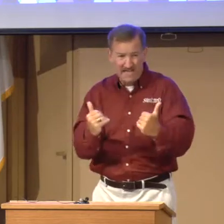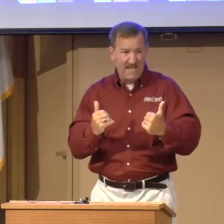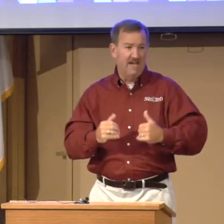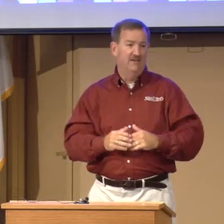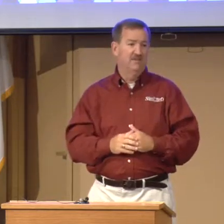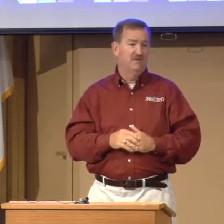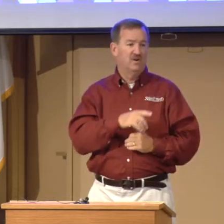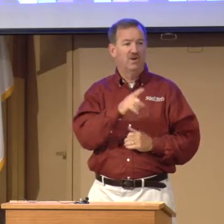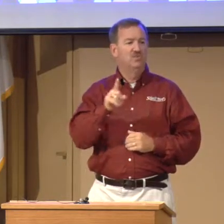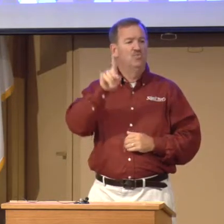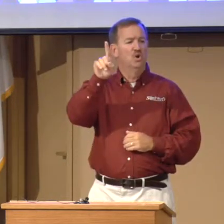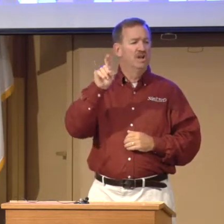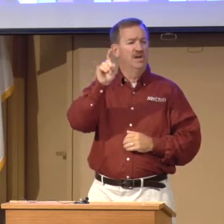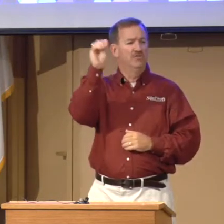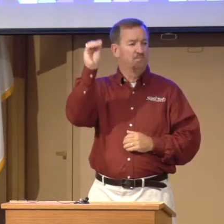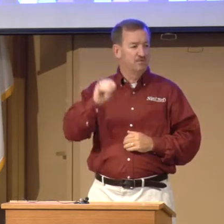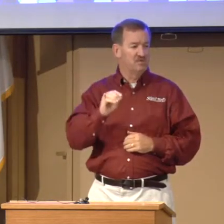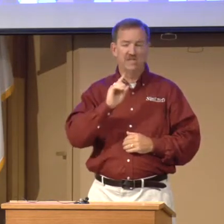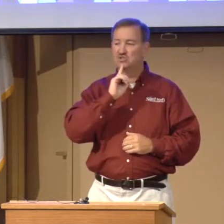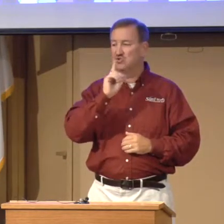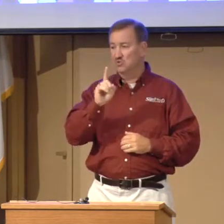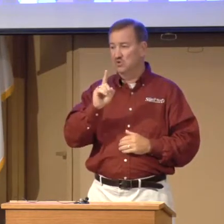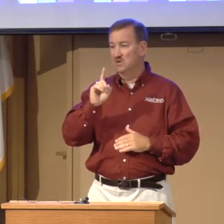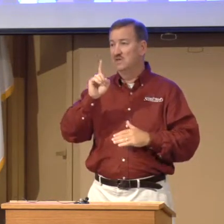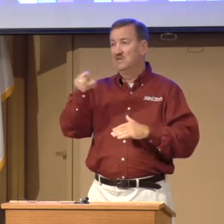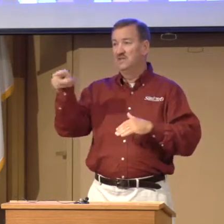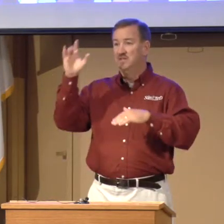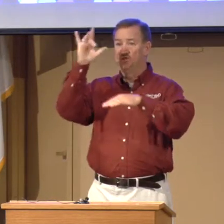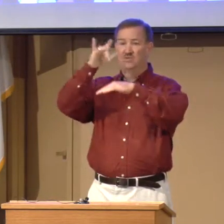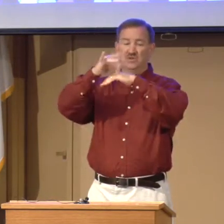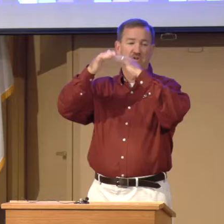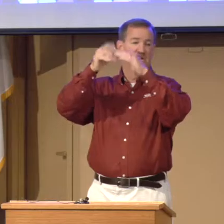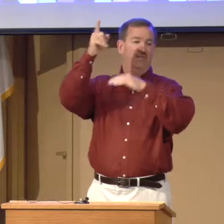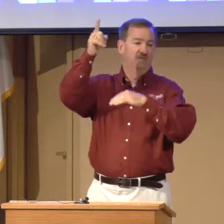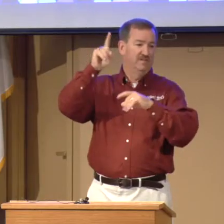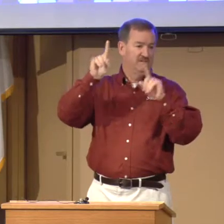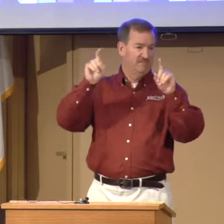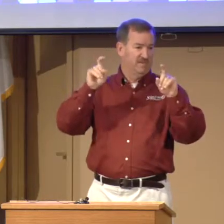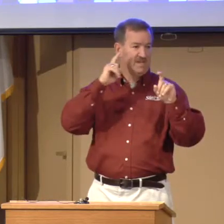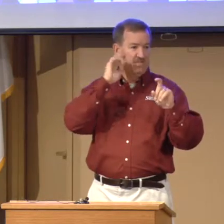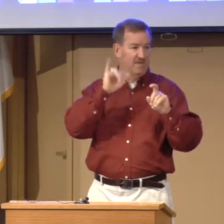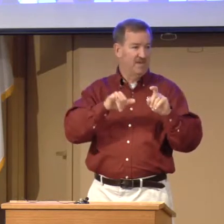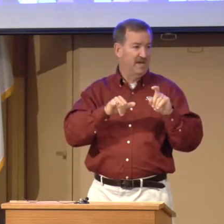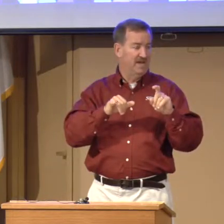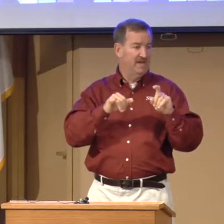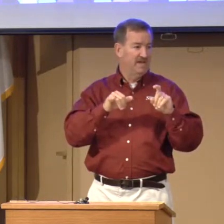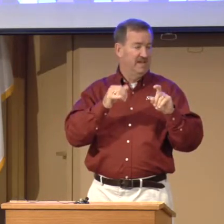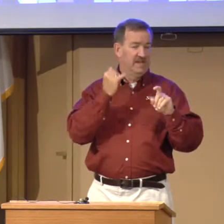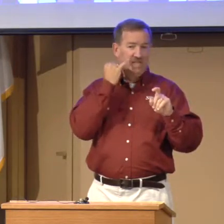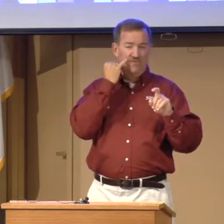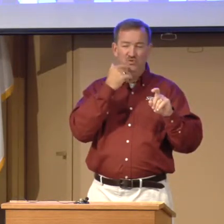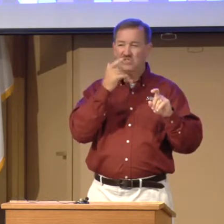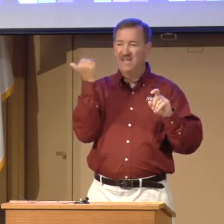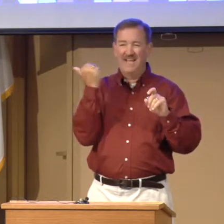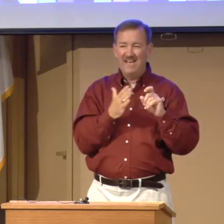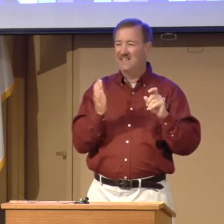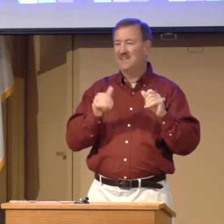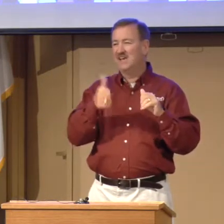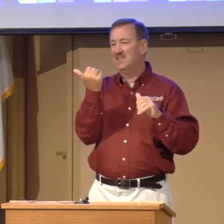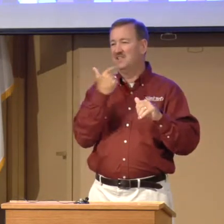now, are you 100% sure that you will go to heaven? Think about that. If you say anything other